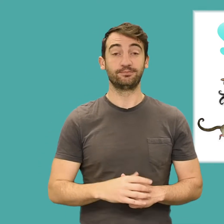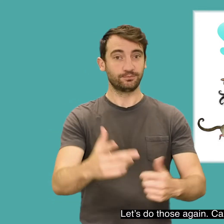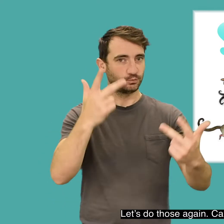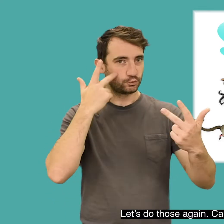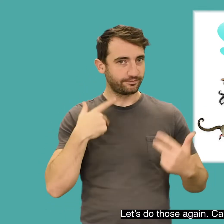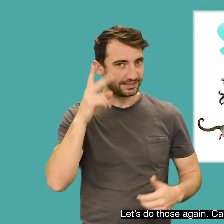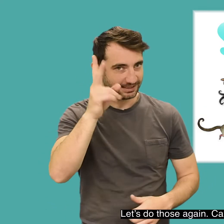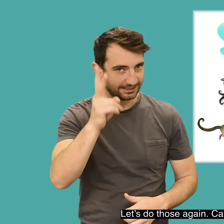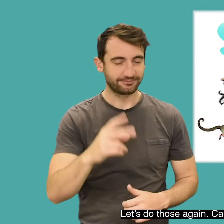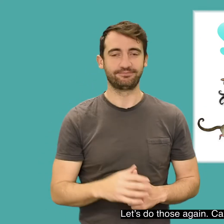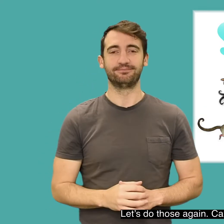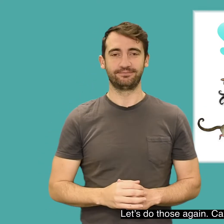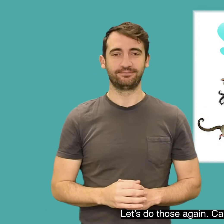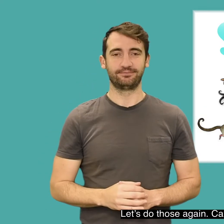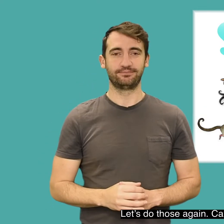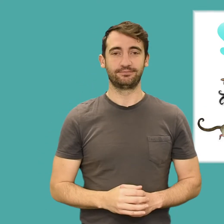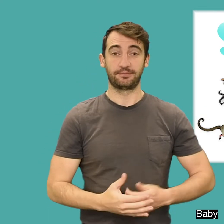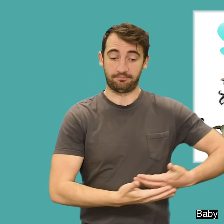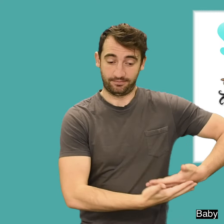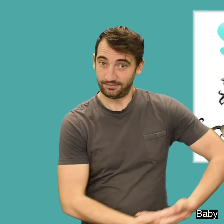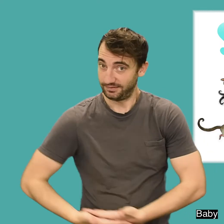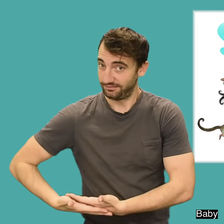Let's do those again. Can you show me? Baby.